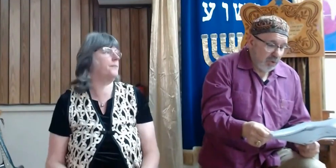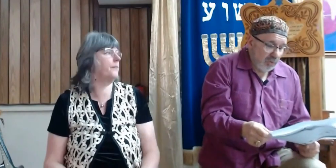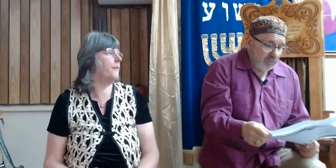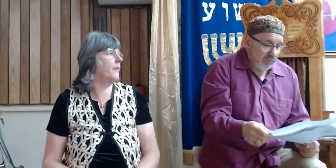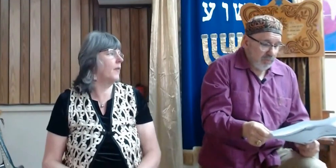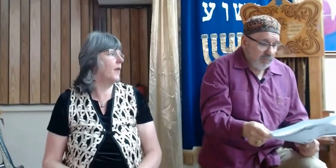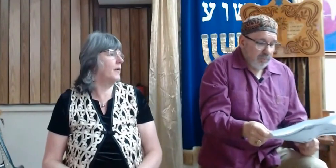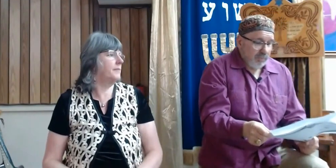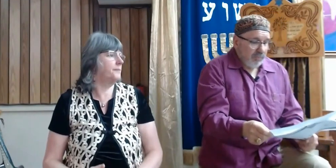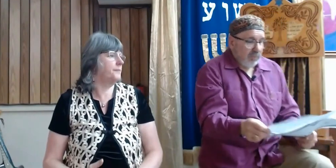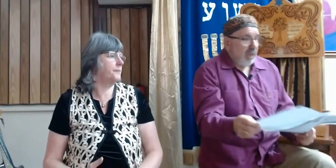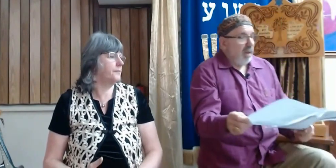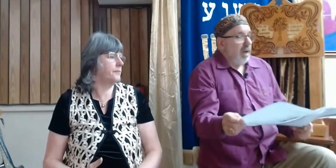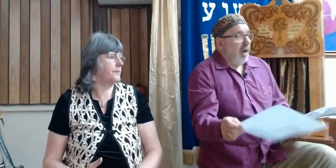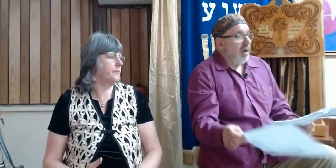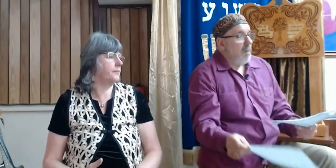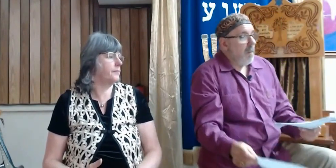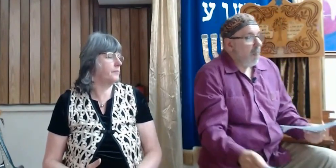So,